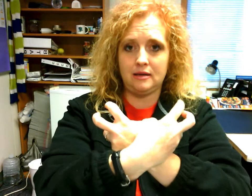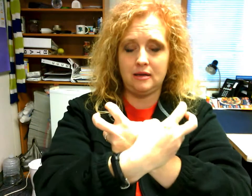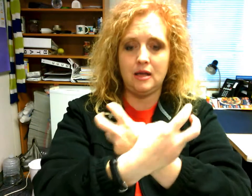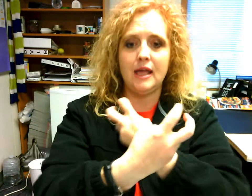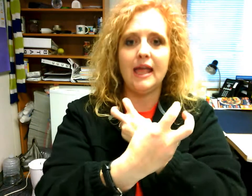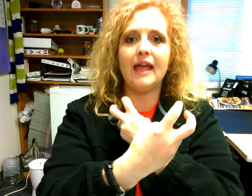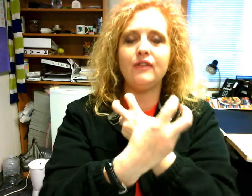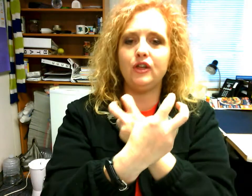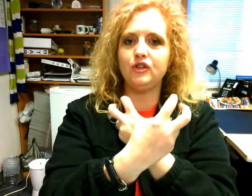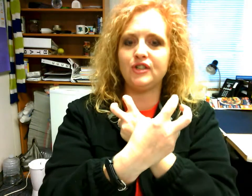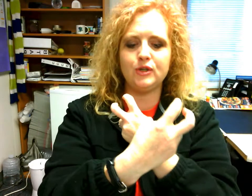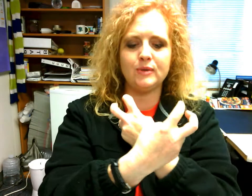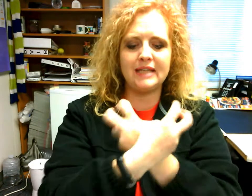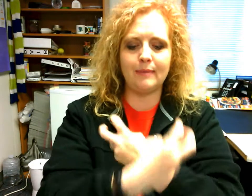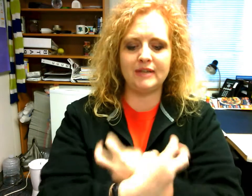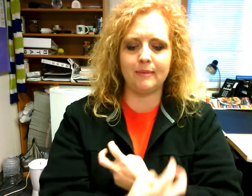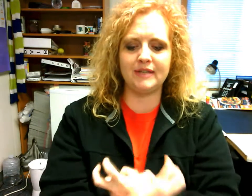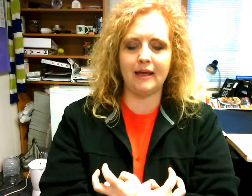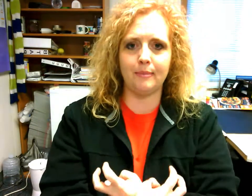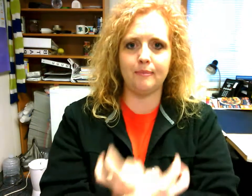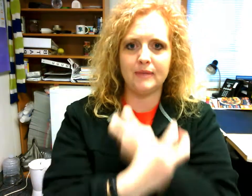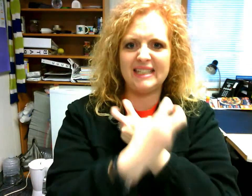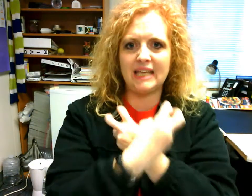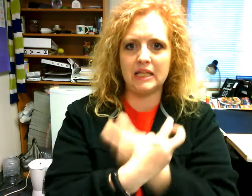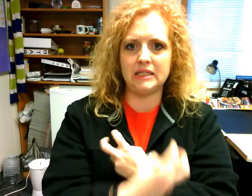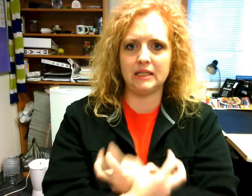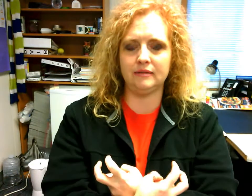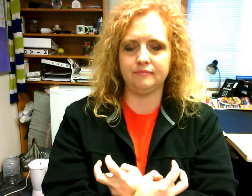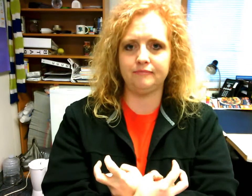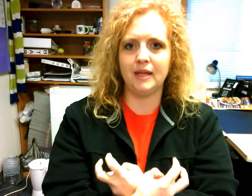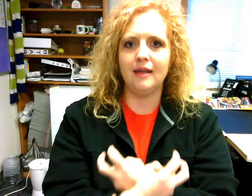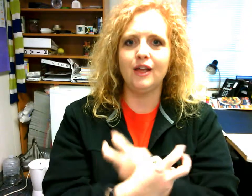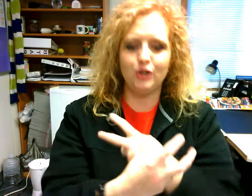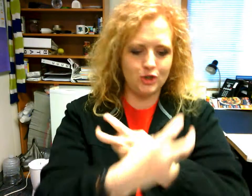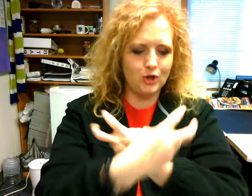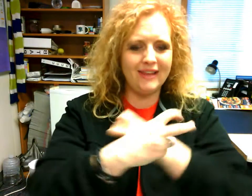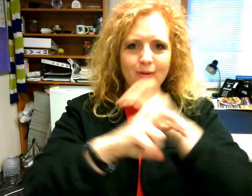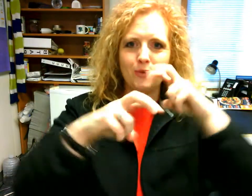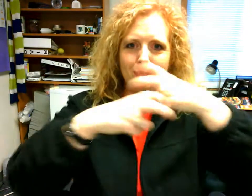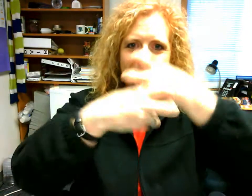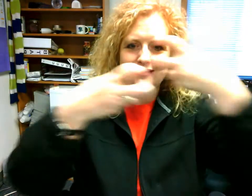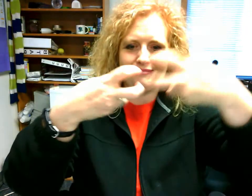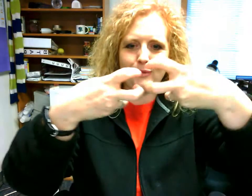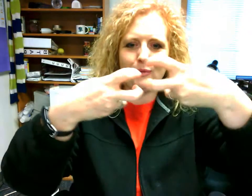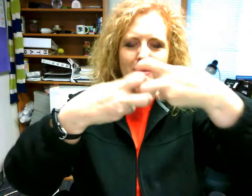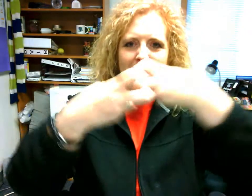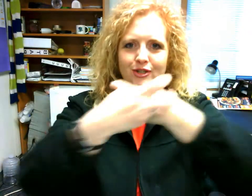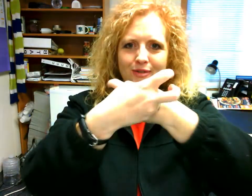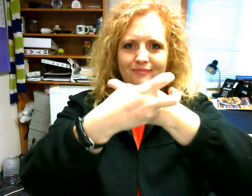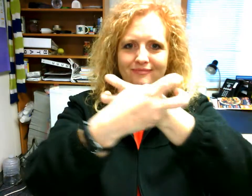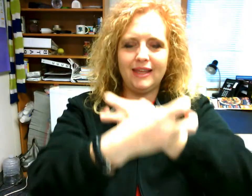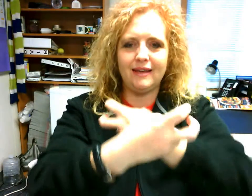and then you just do a tap tap tap skeleton you're showing the ribs rib cage okay